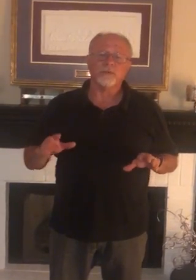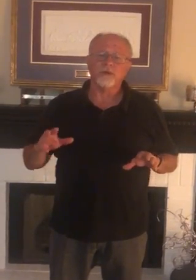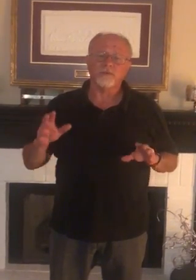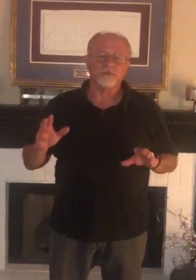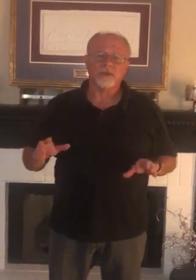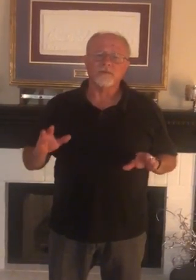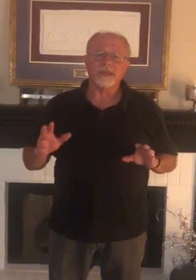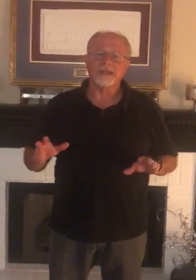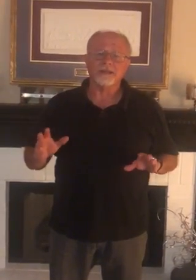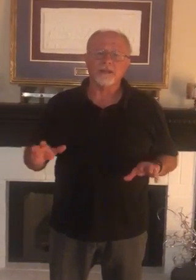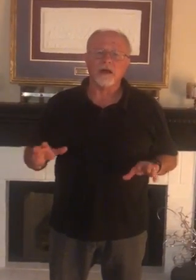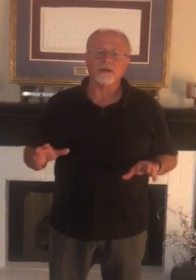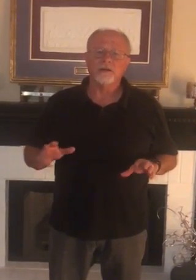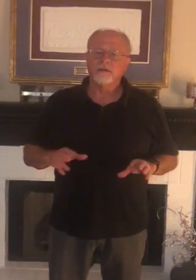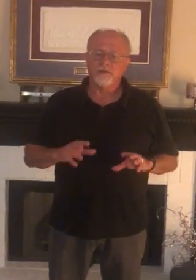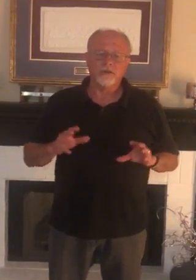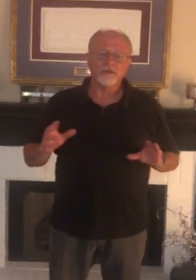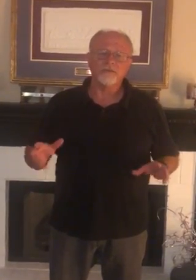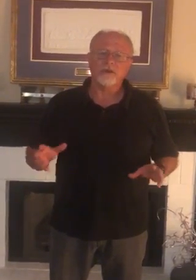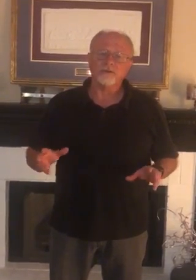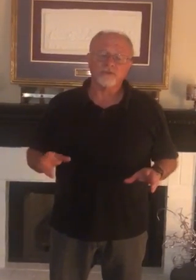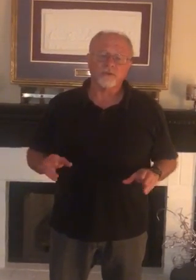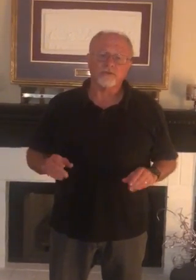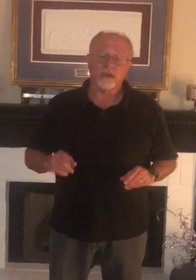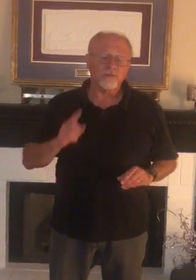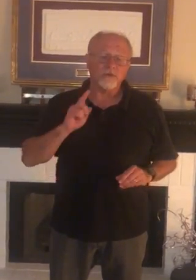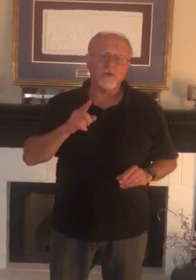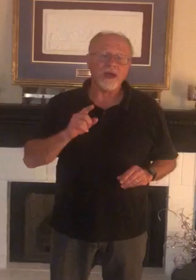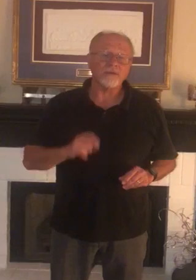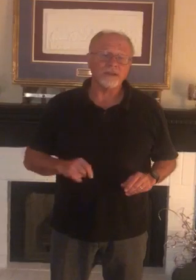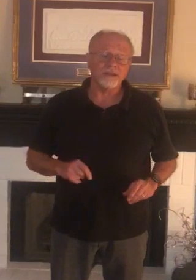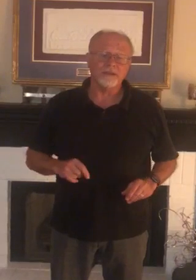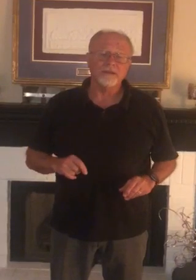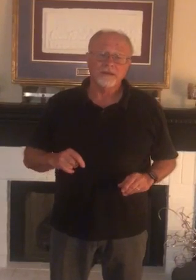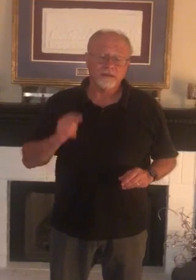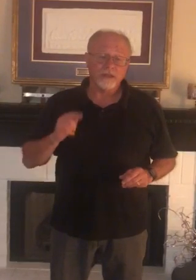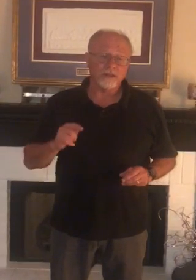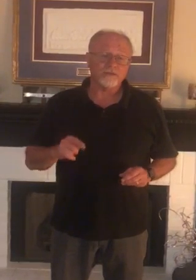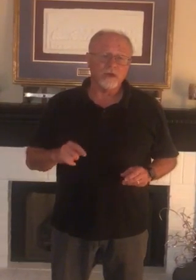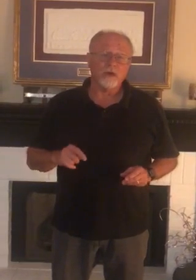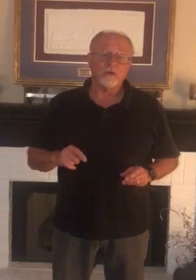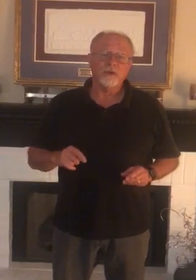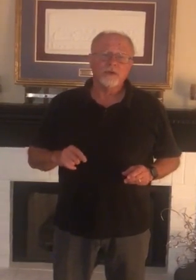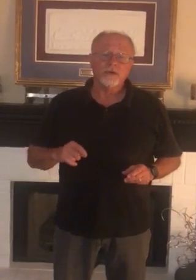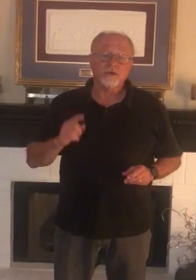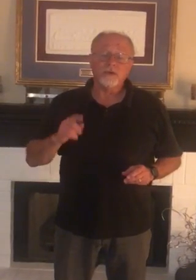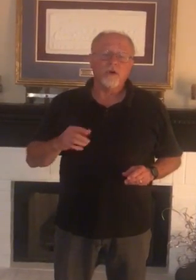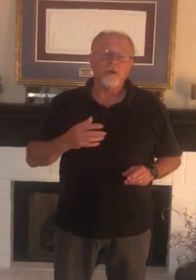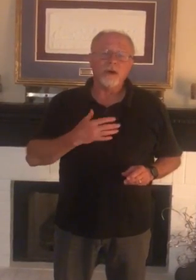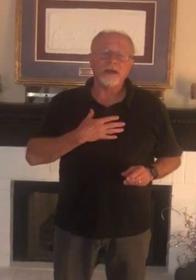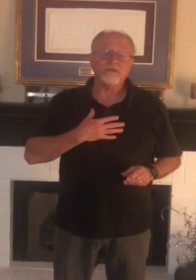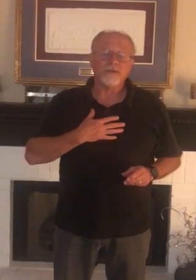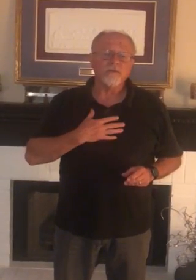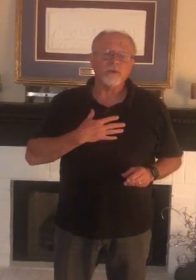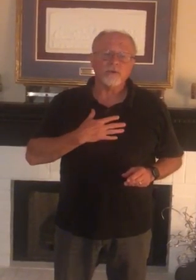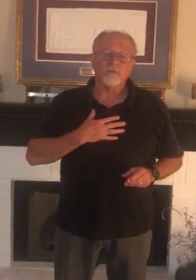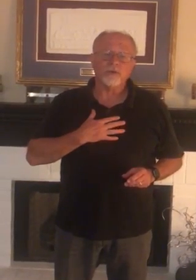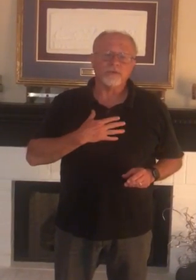pray from 7 to 8 o'clock for the needs of our church. And if you have a need, let us know. You can call my cell phone number at